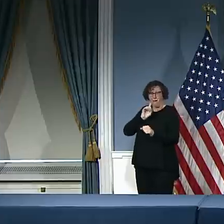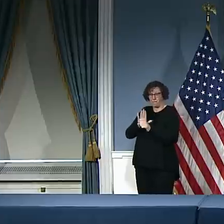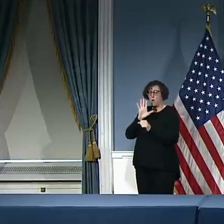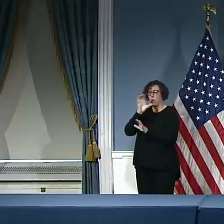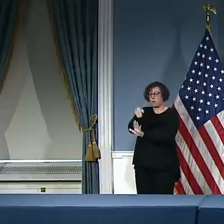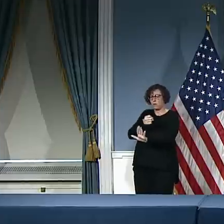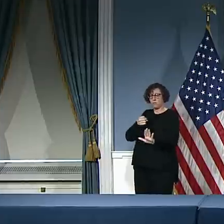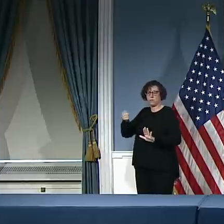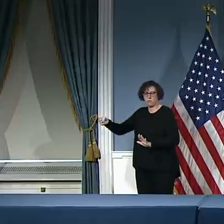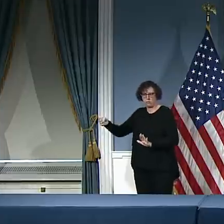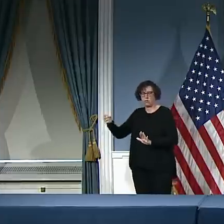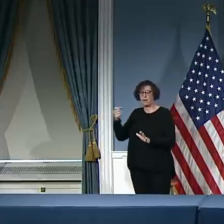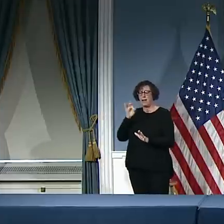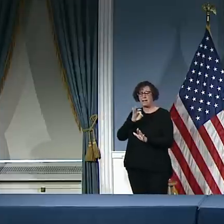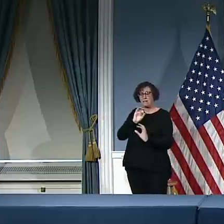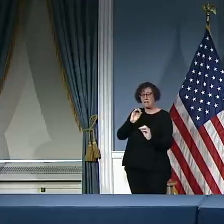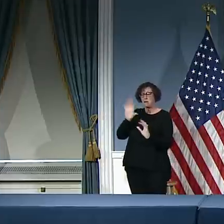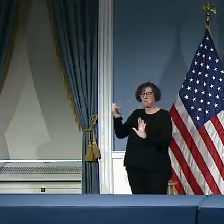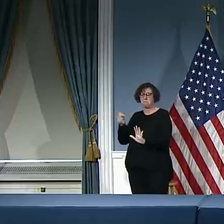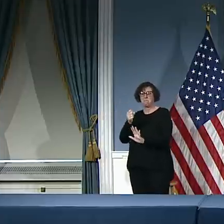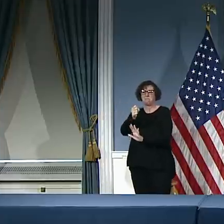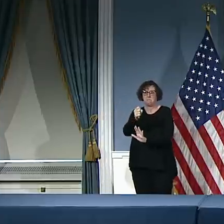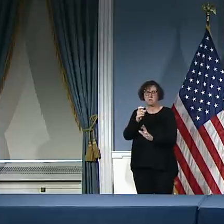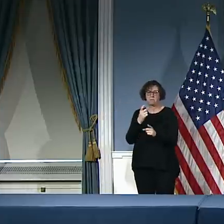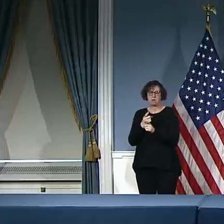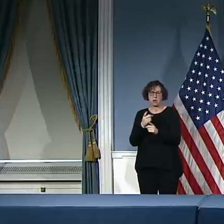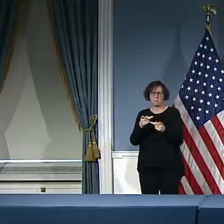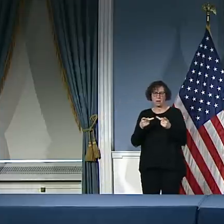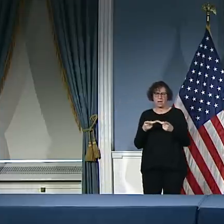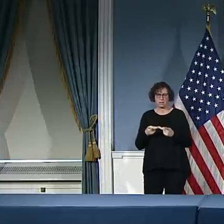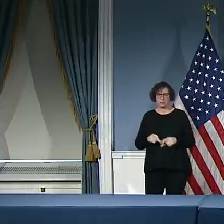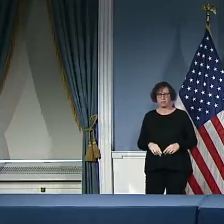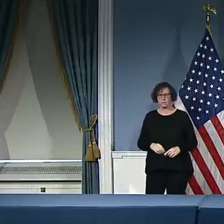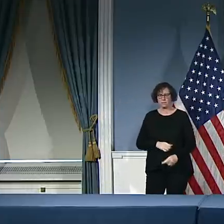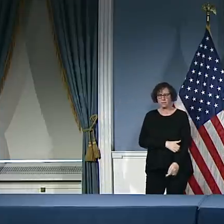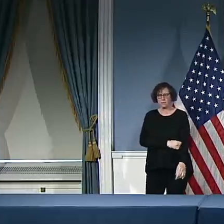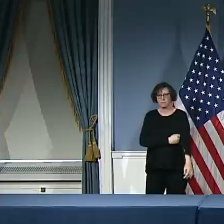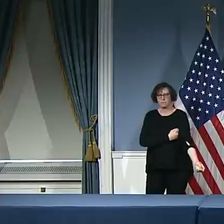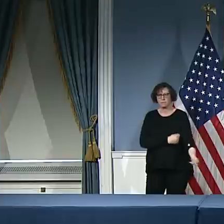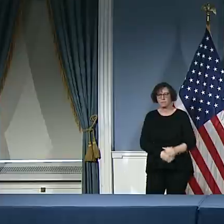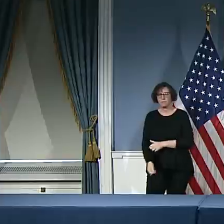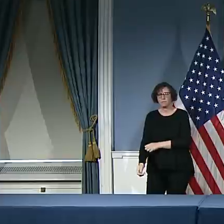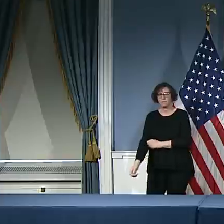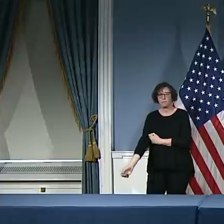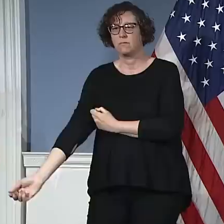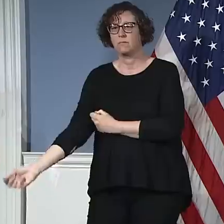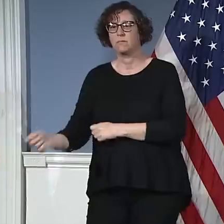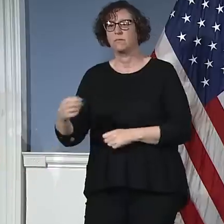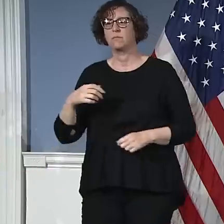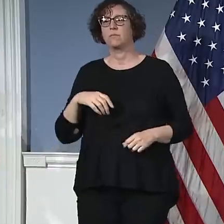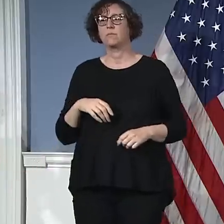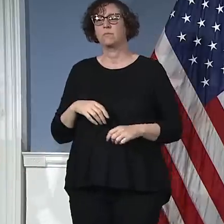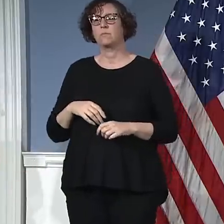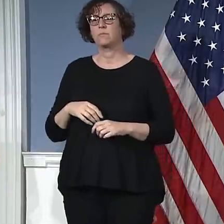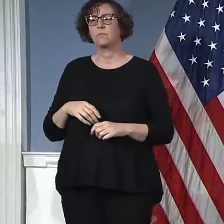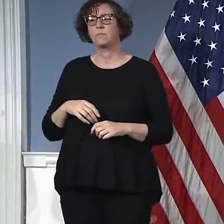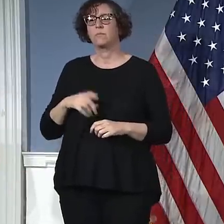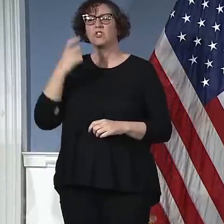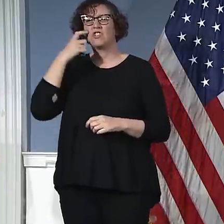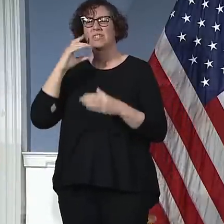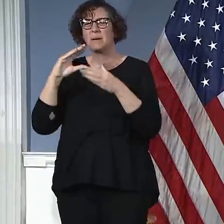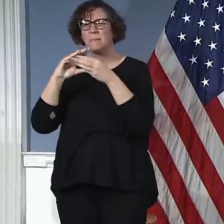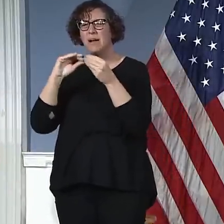and how will they get help from City Hall when it's also facing a budget shortfall? I'm very, very concerned about that, Amanda. Look,